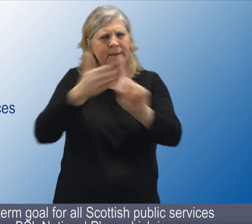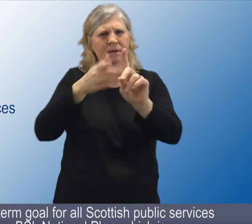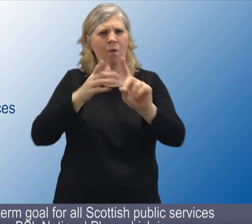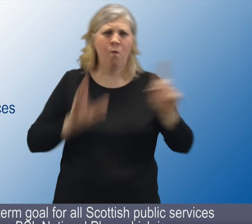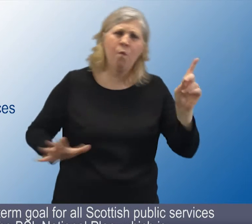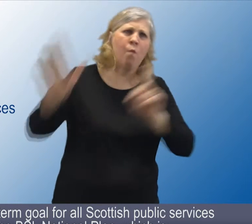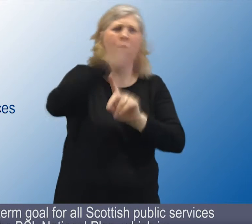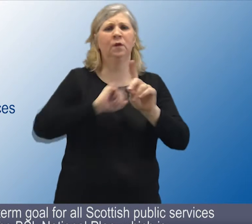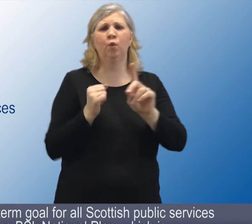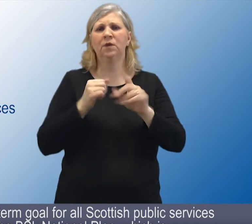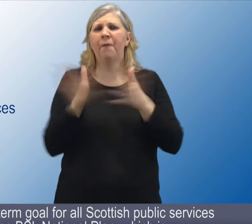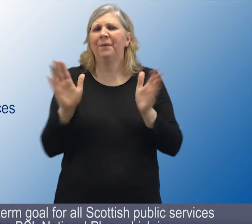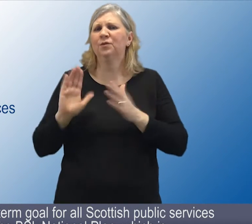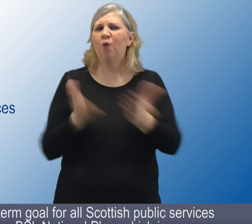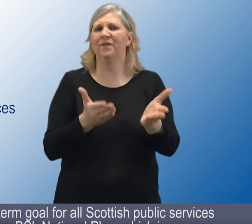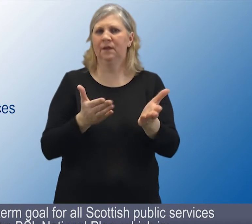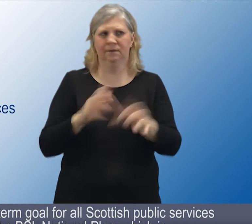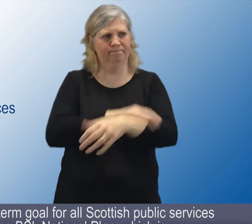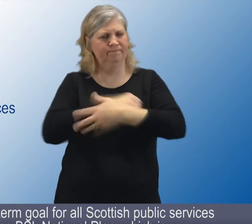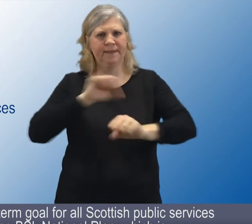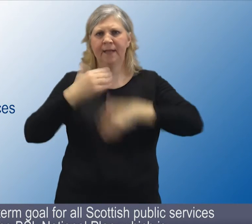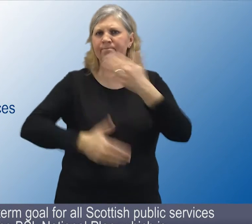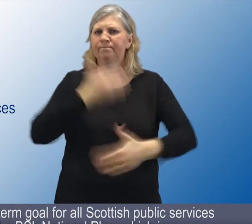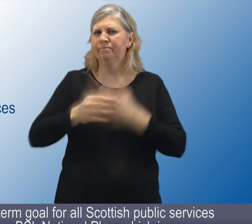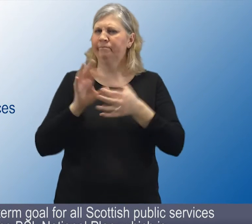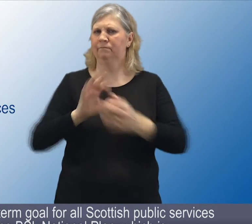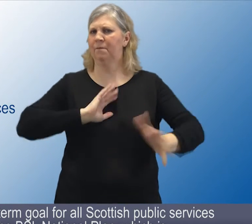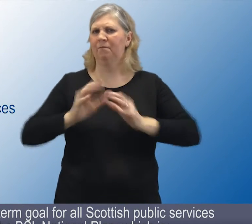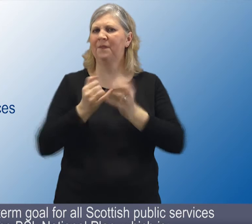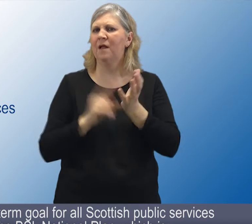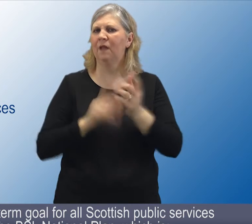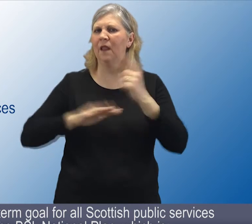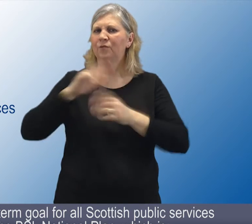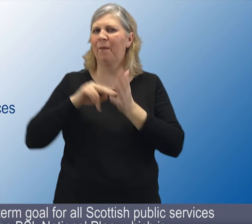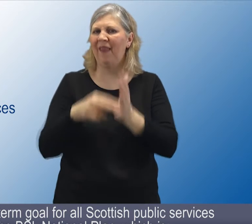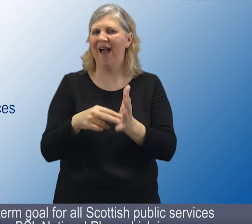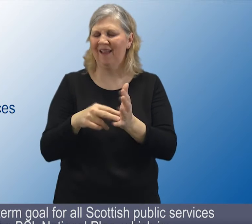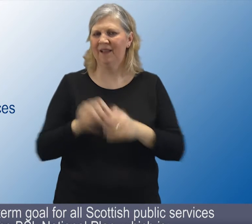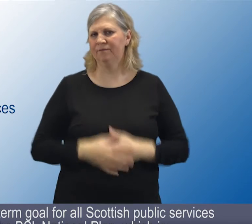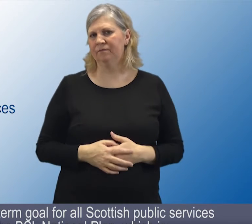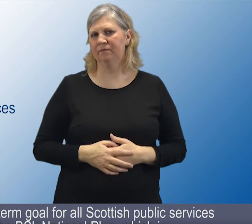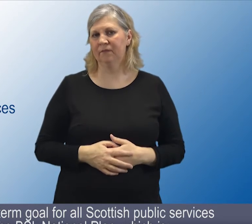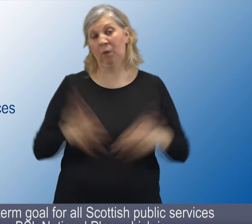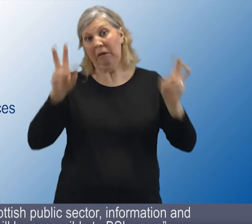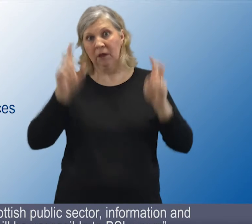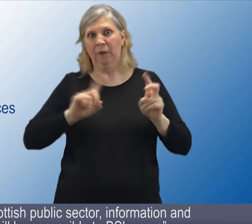We share the long-term goal for all Scottish public services set out in the BSL National Plan, which is